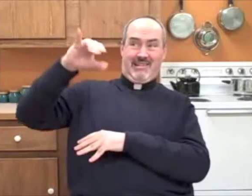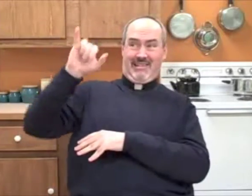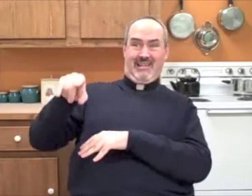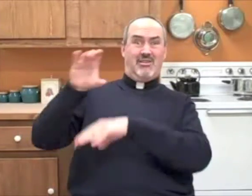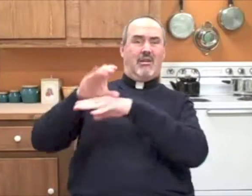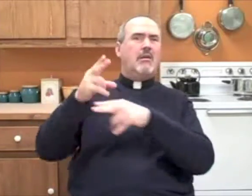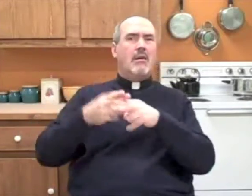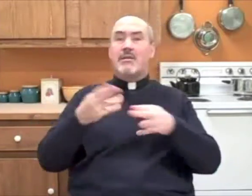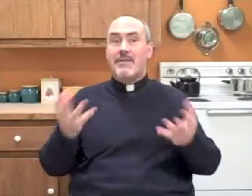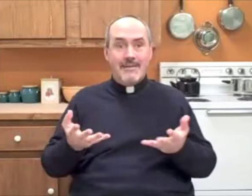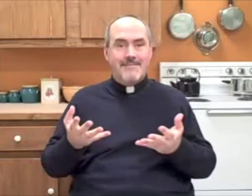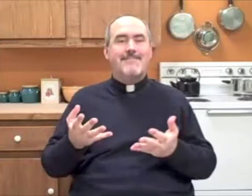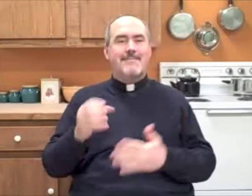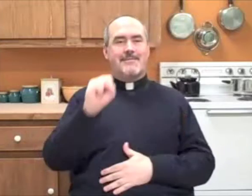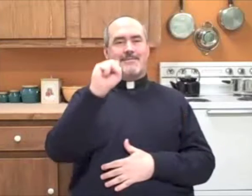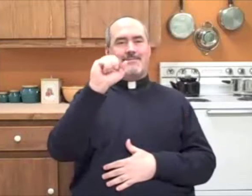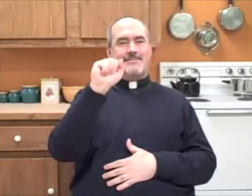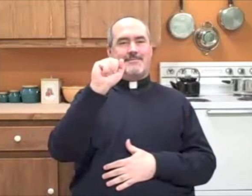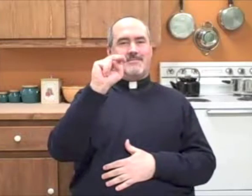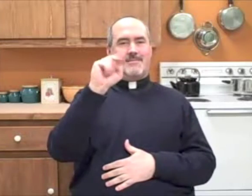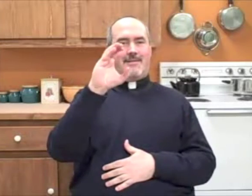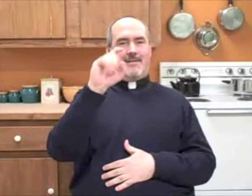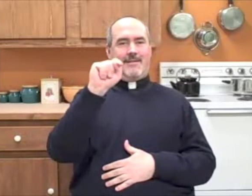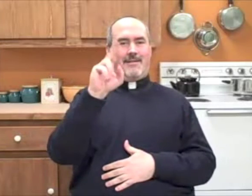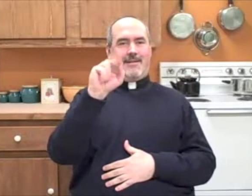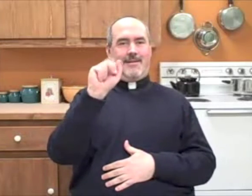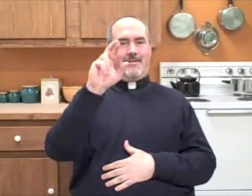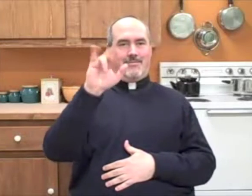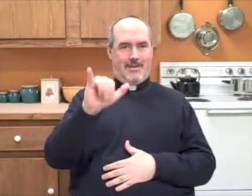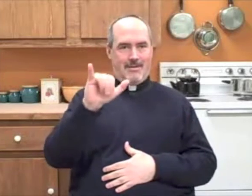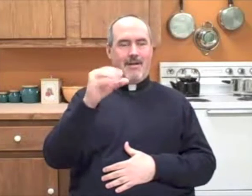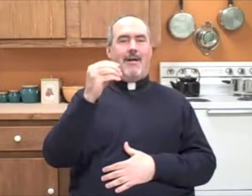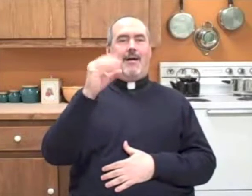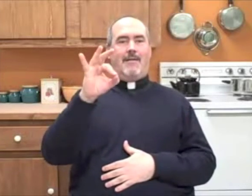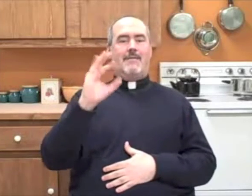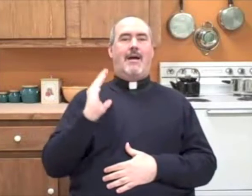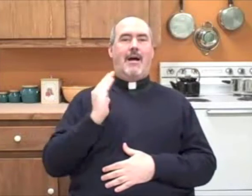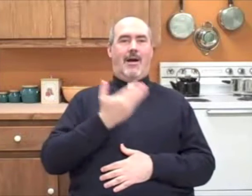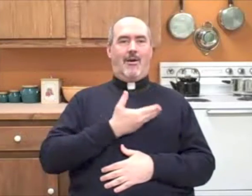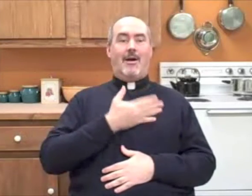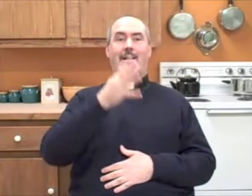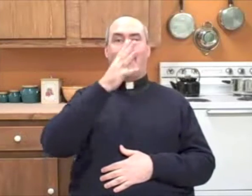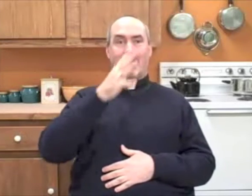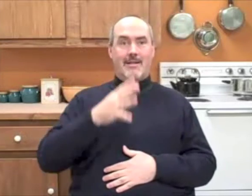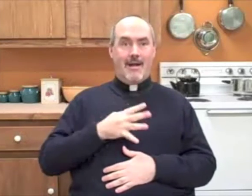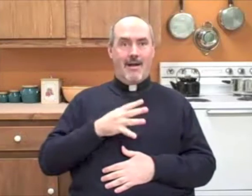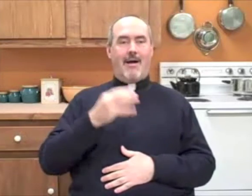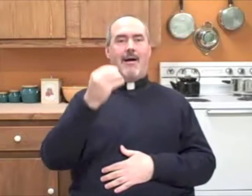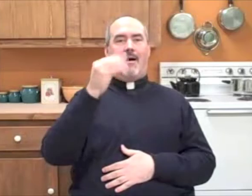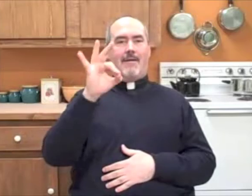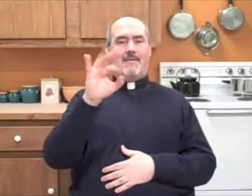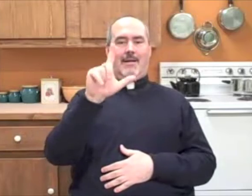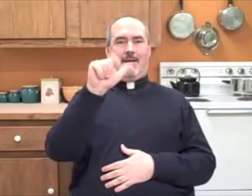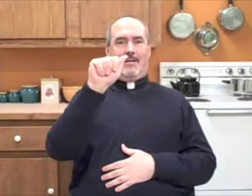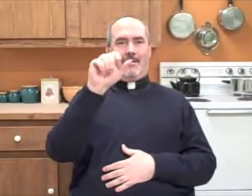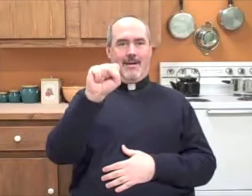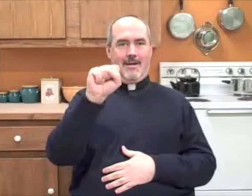that sits on top the church is called sanctuary of Our Lady of Las Lallas